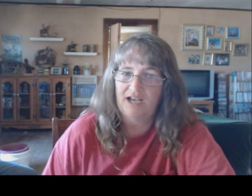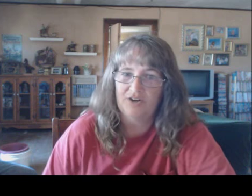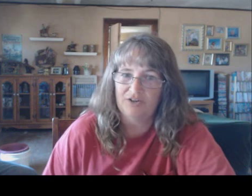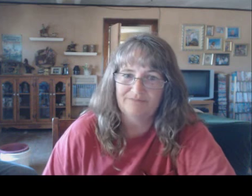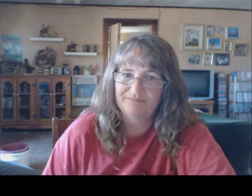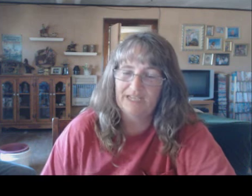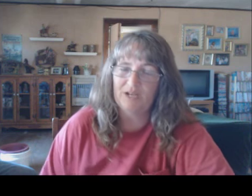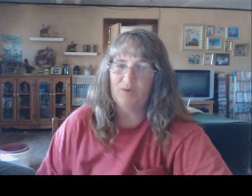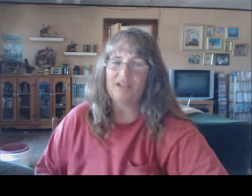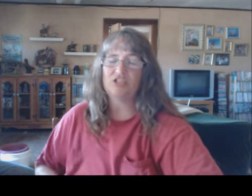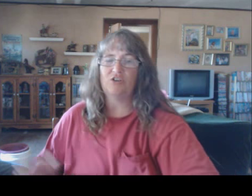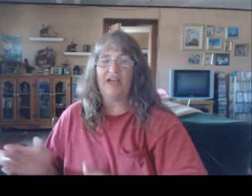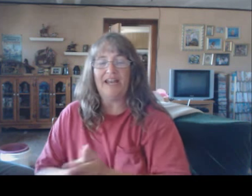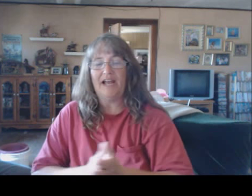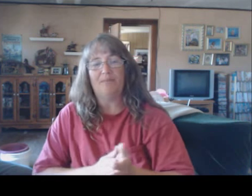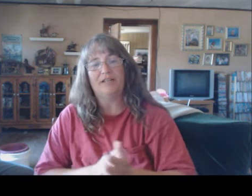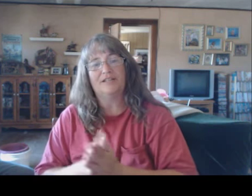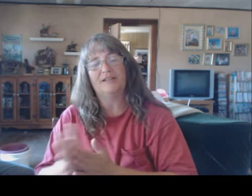I don't know. Anyway. So, that happened.